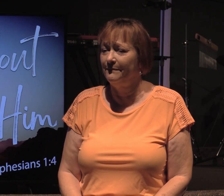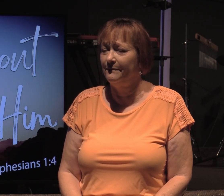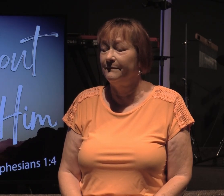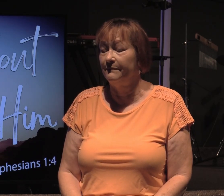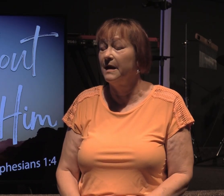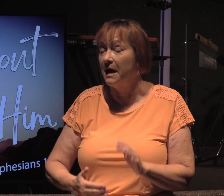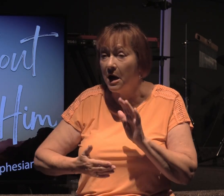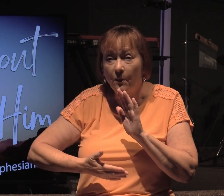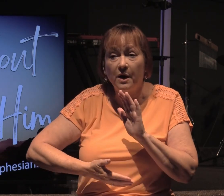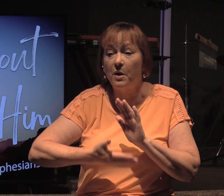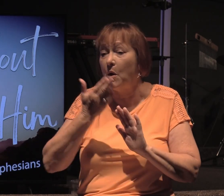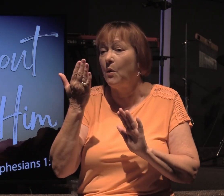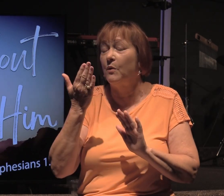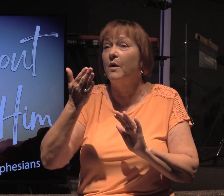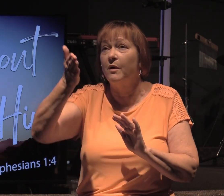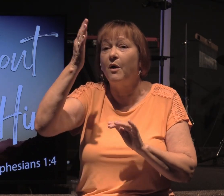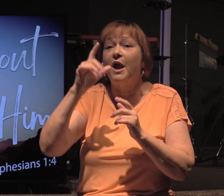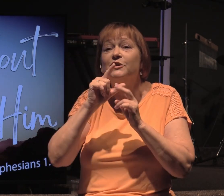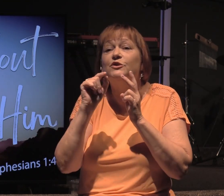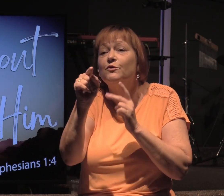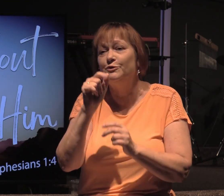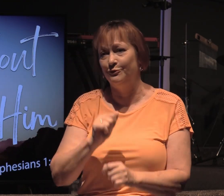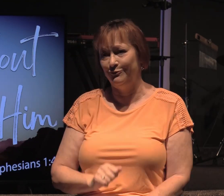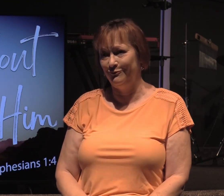And here we go. God chose you.